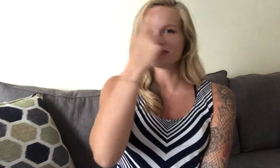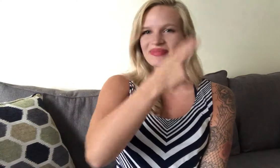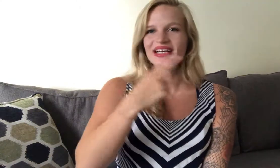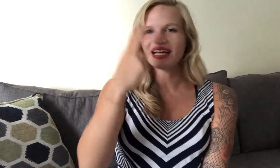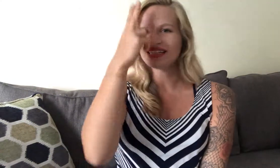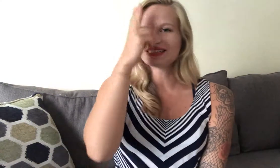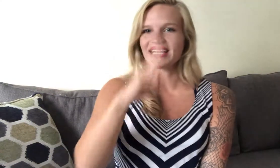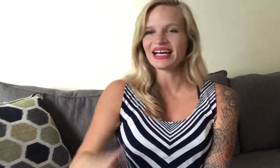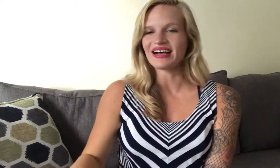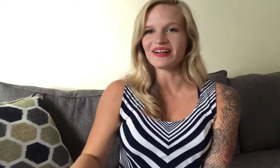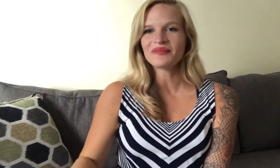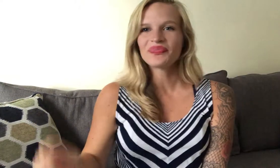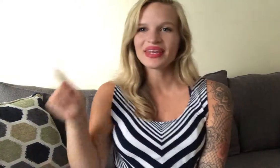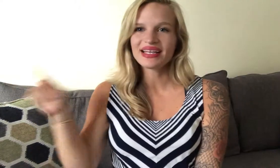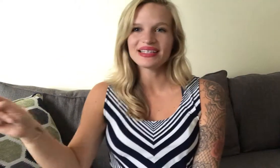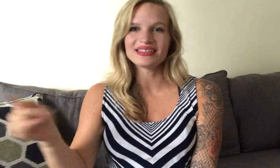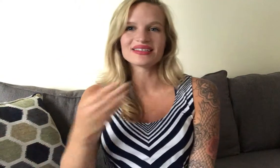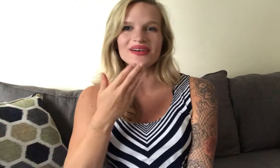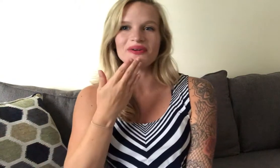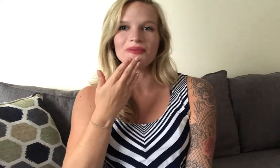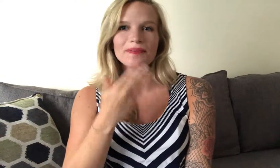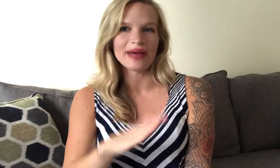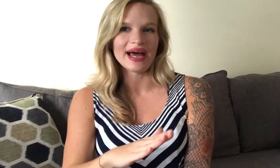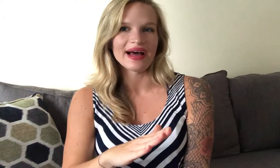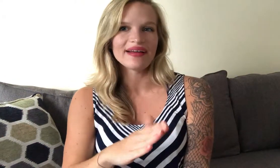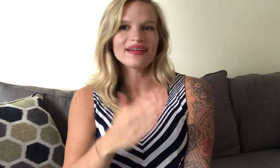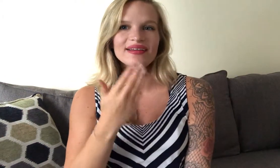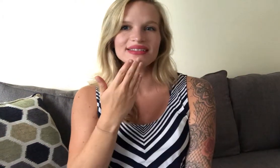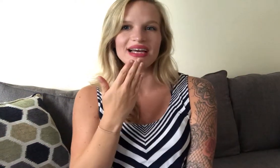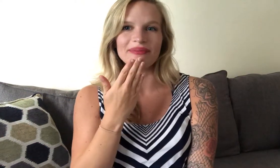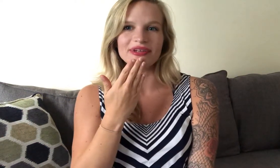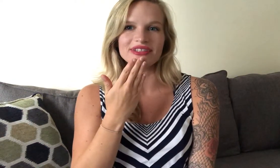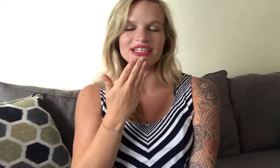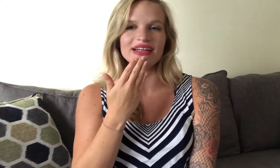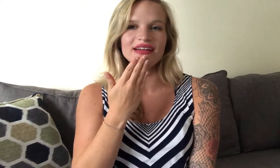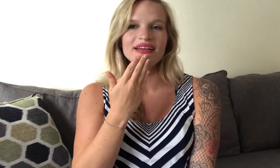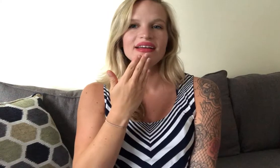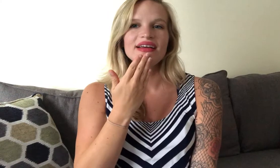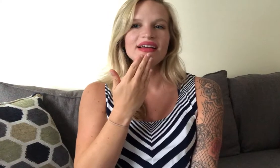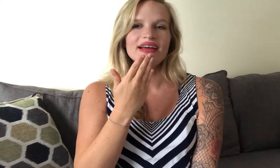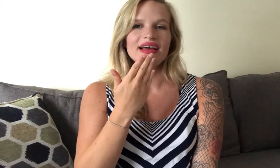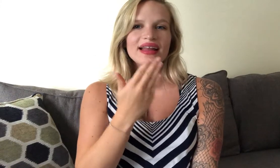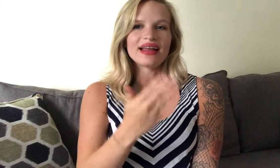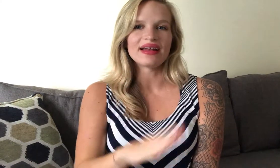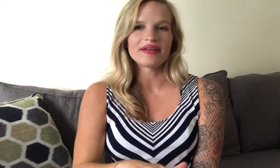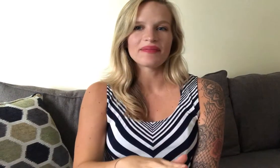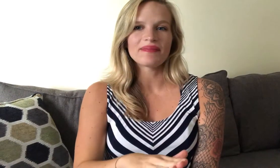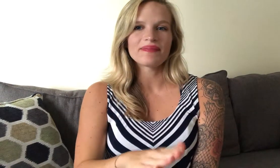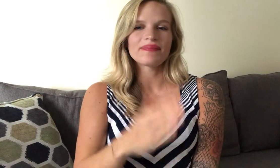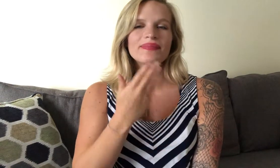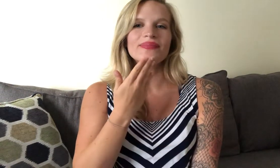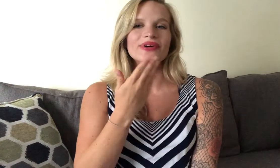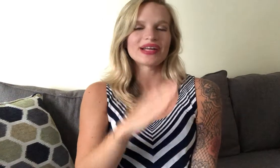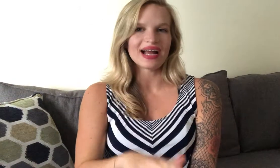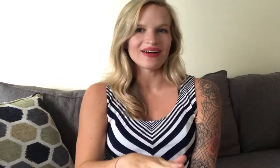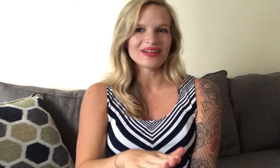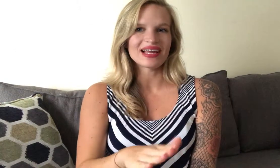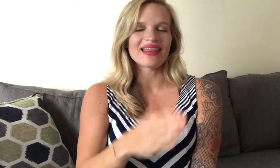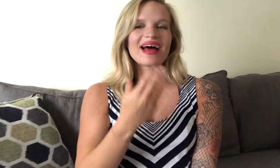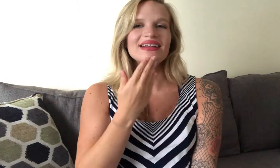as hell he's so bad tap your chin and then put it out like that